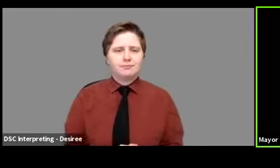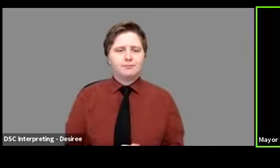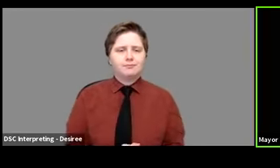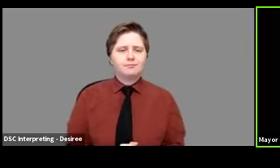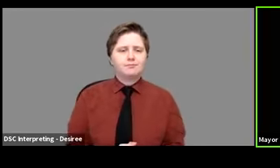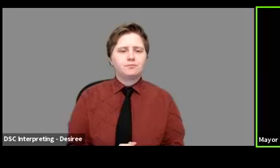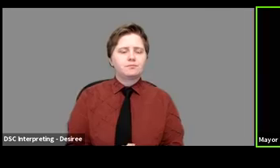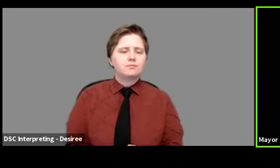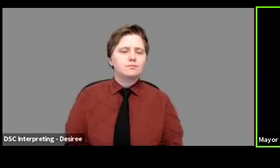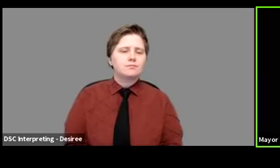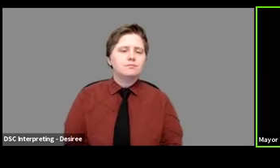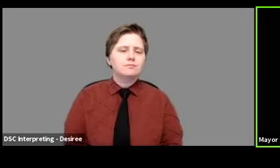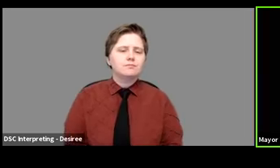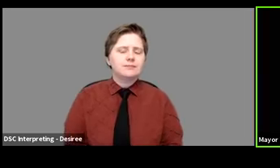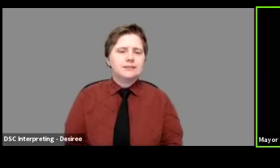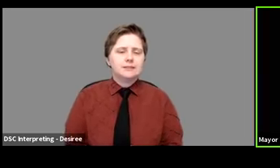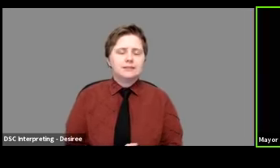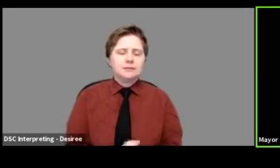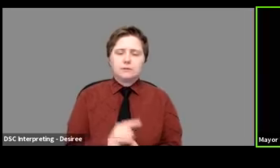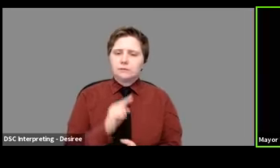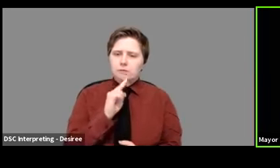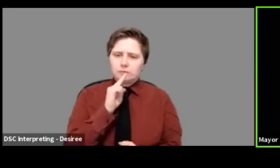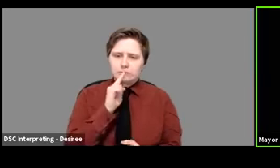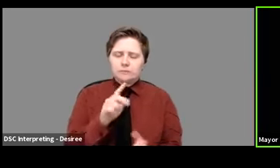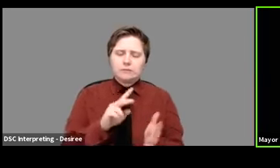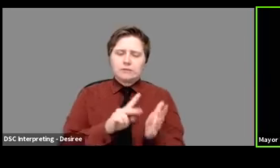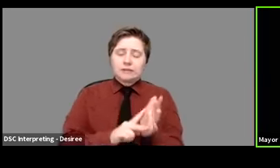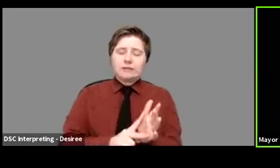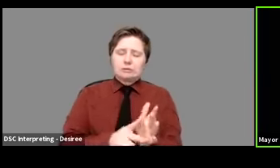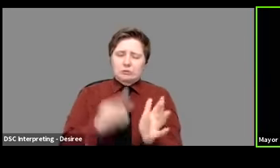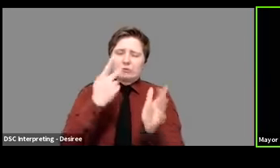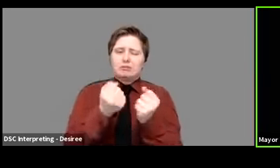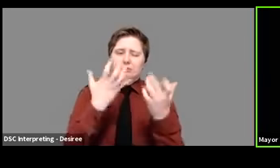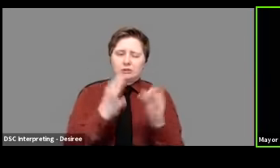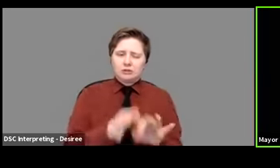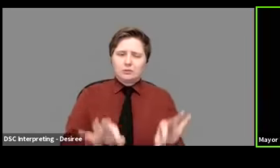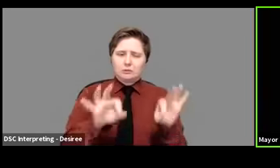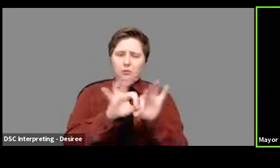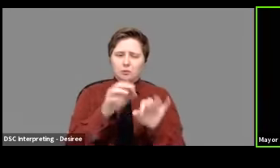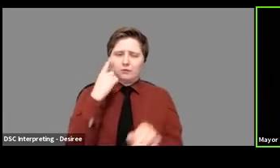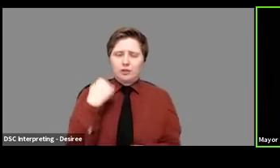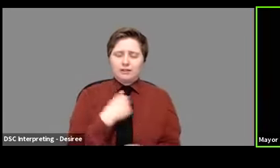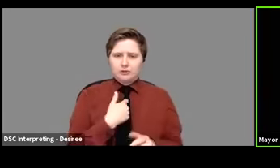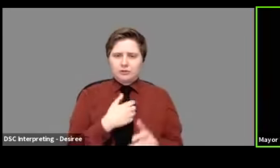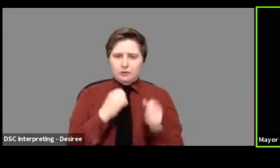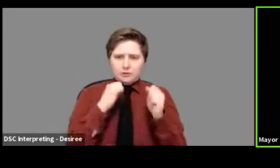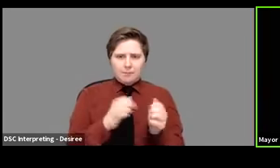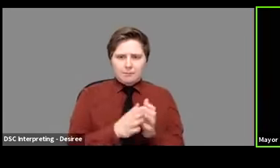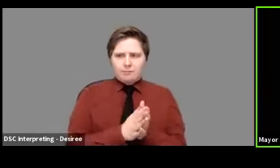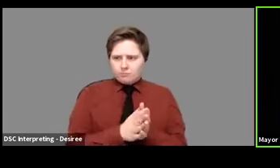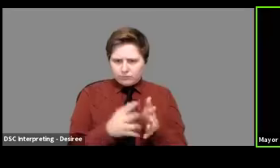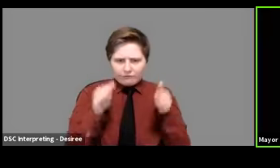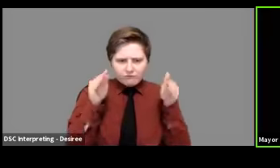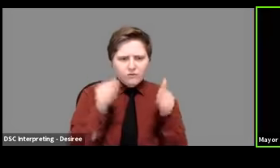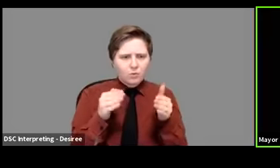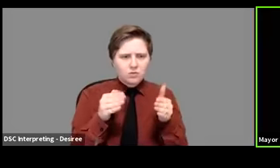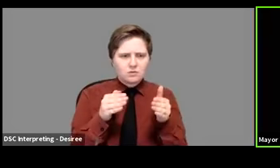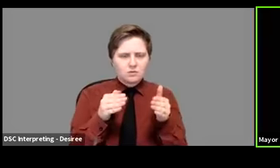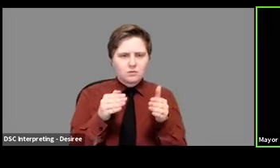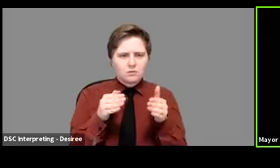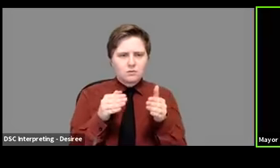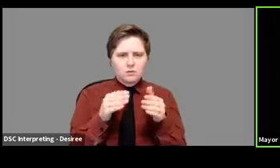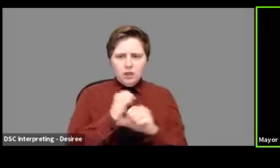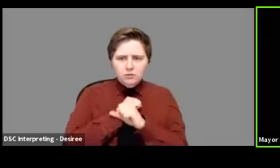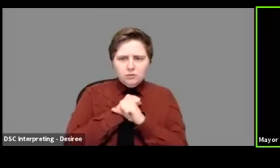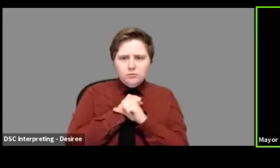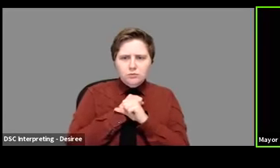it's going to be doubly important for us to remain vigilant and guard